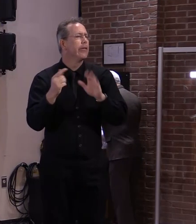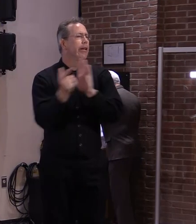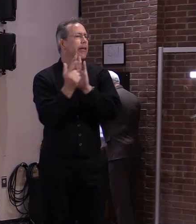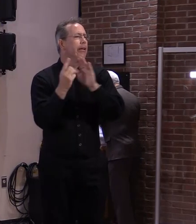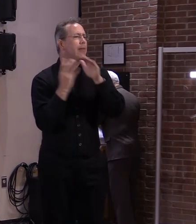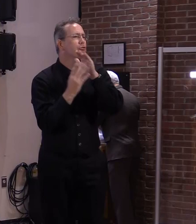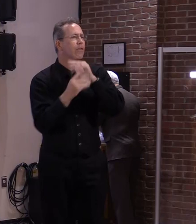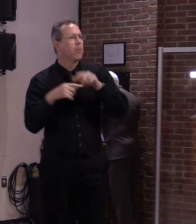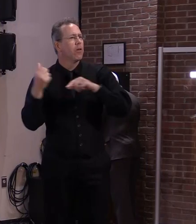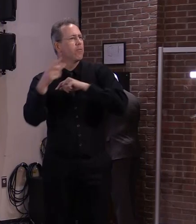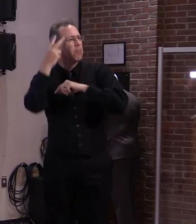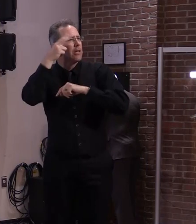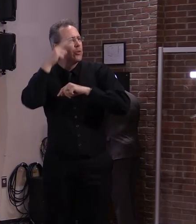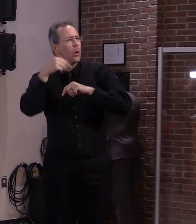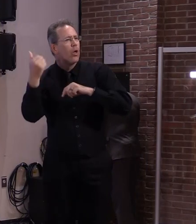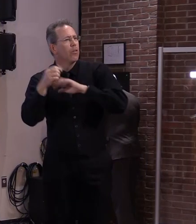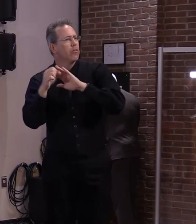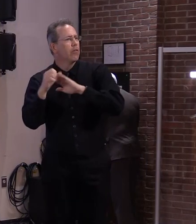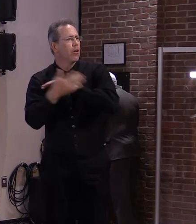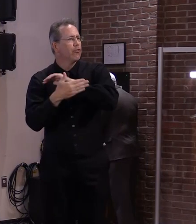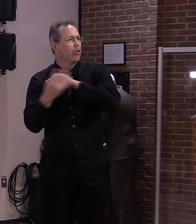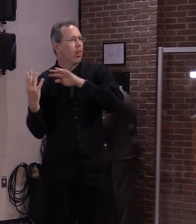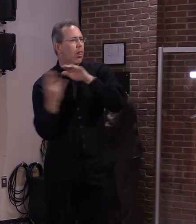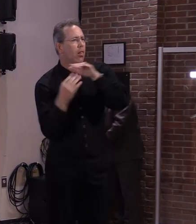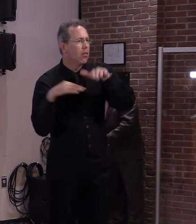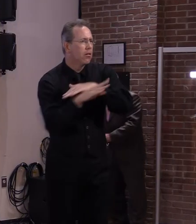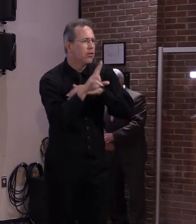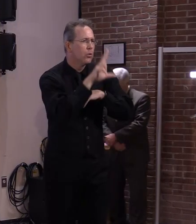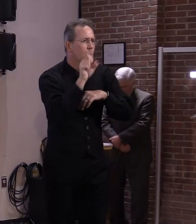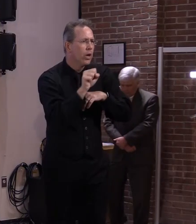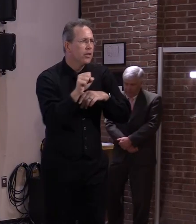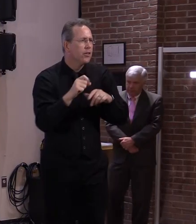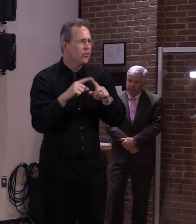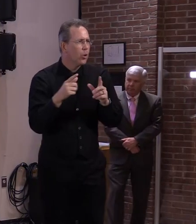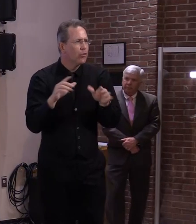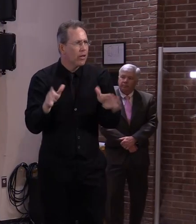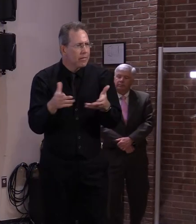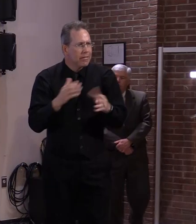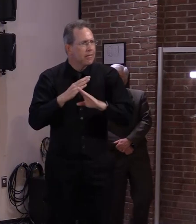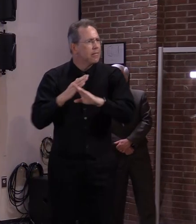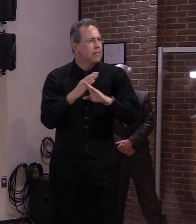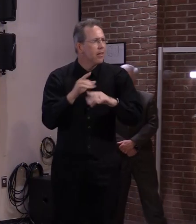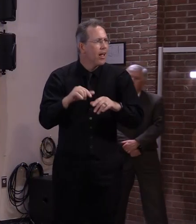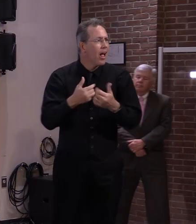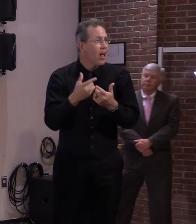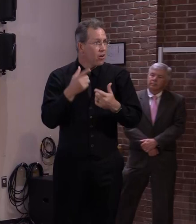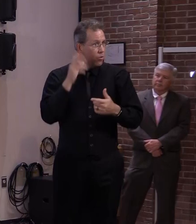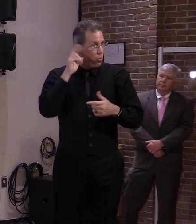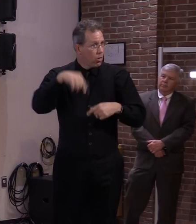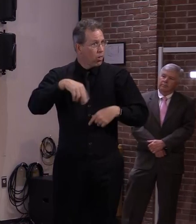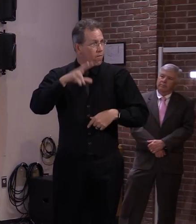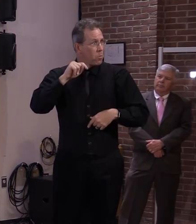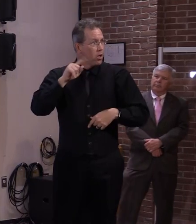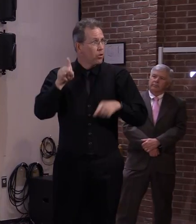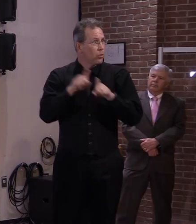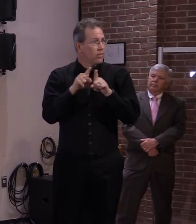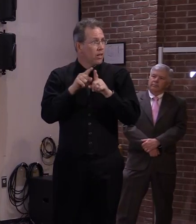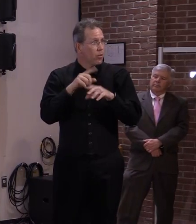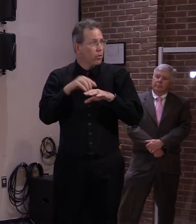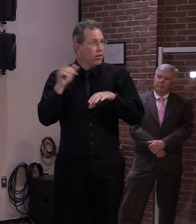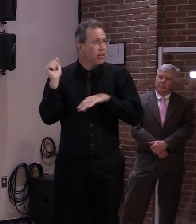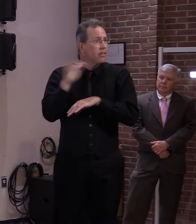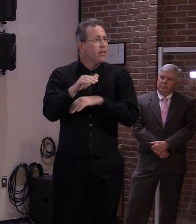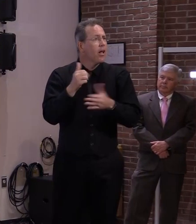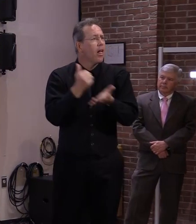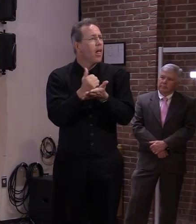affected party state so will vermont be sending help as requested by governor abbott and governor ducey and